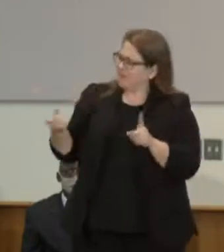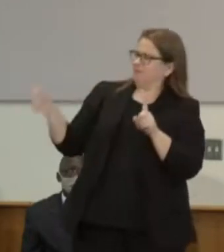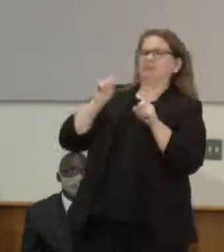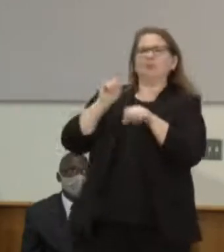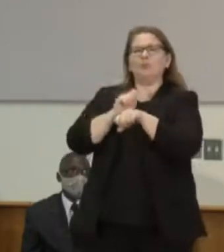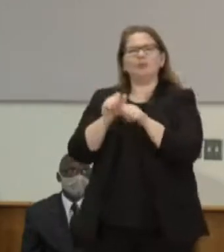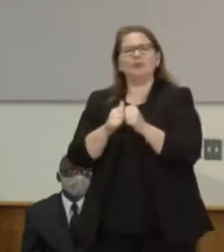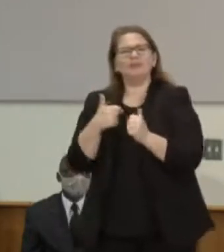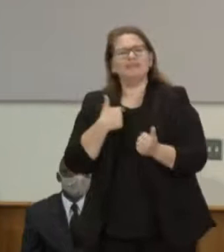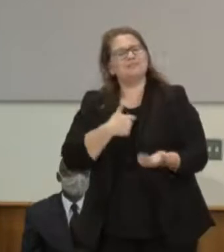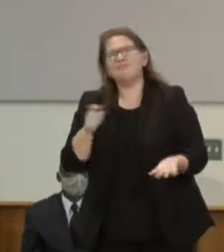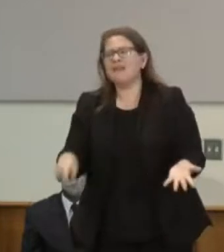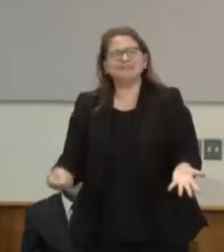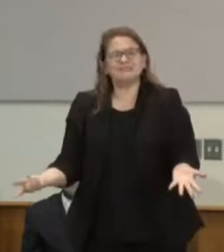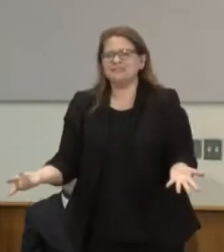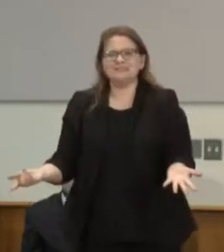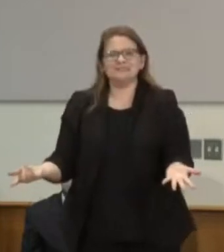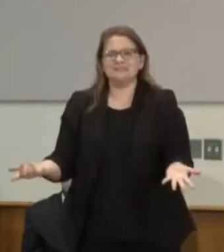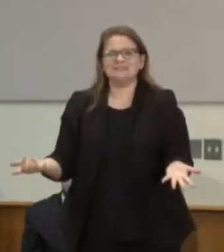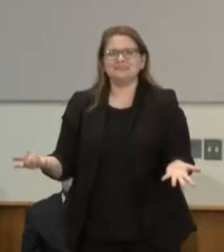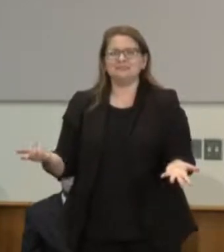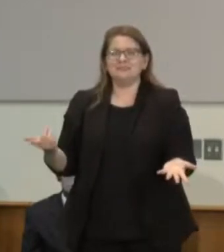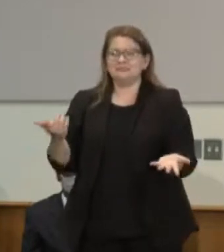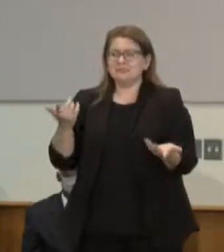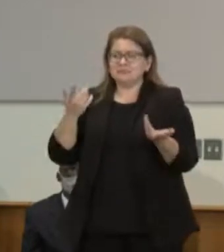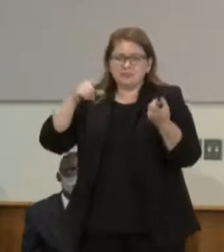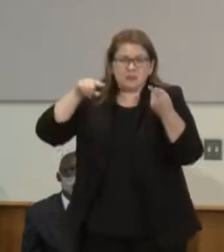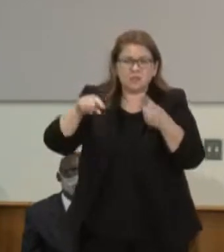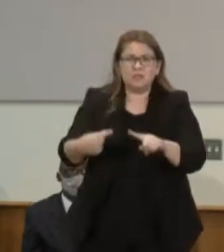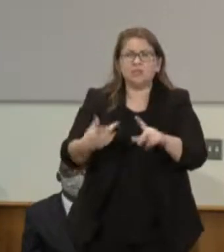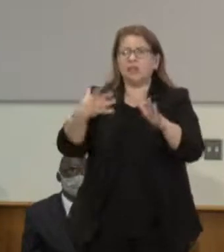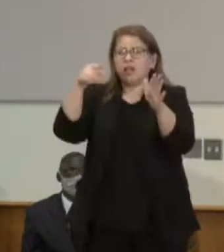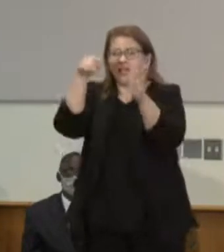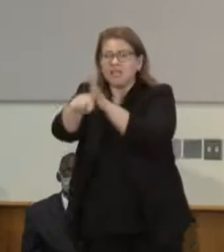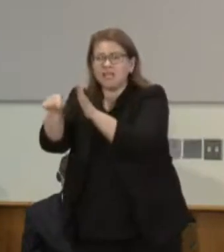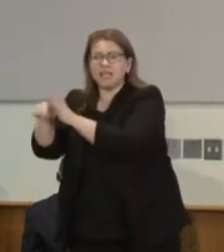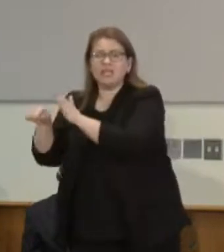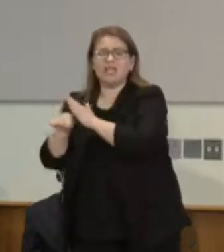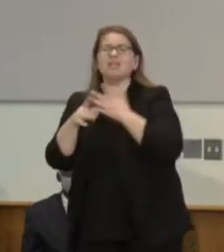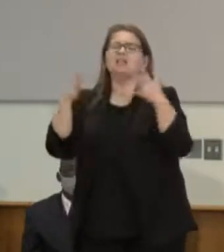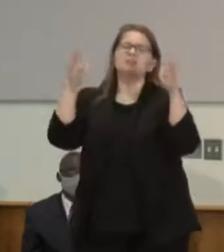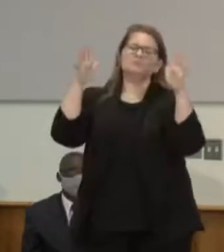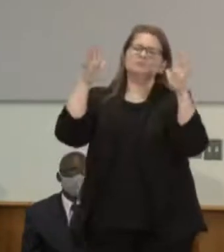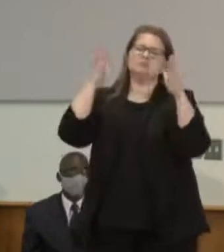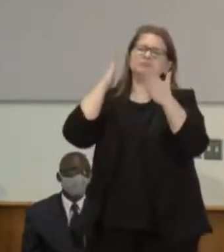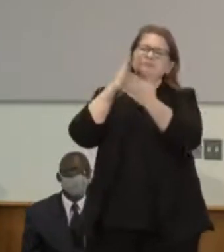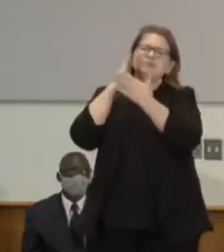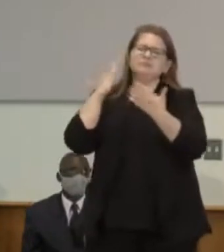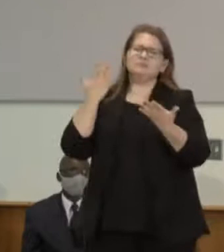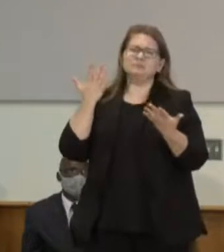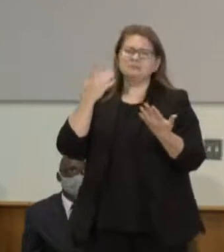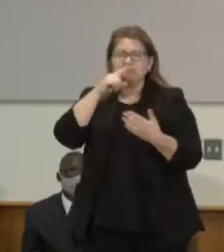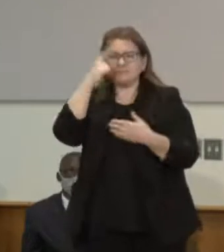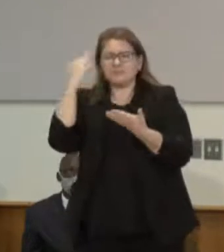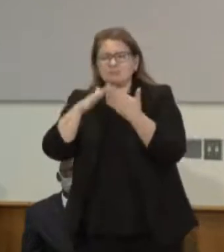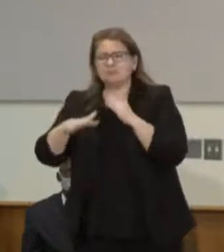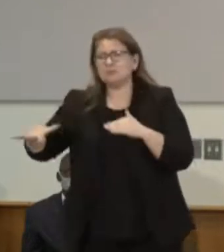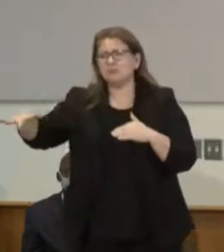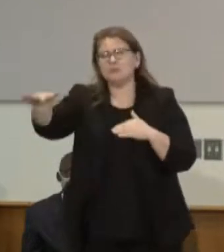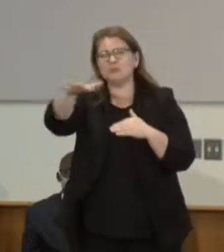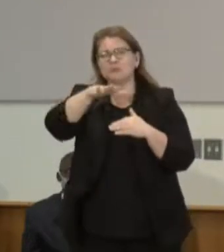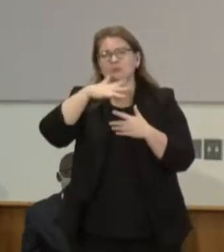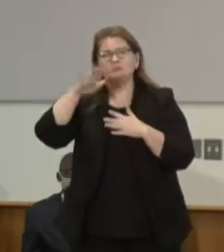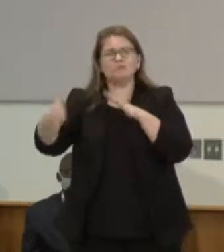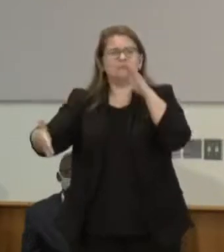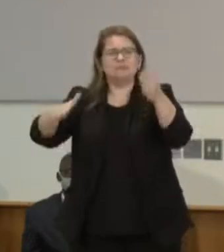from hurting, killing folks from the black community, from communities of